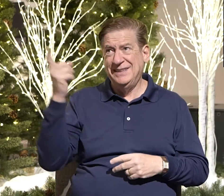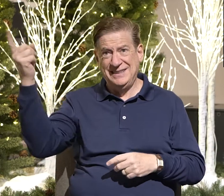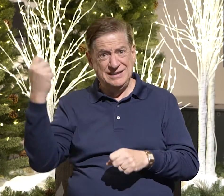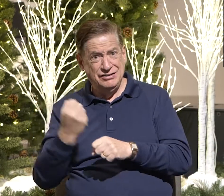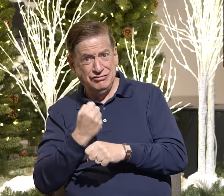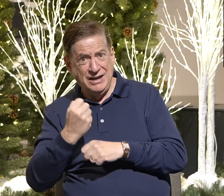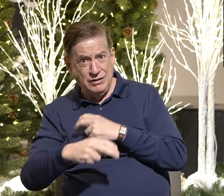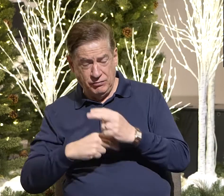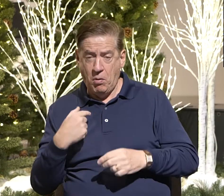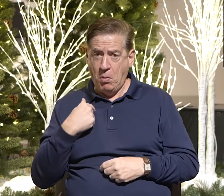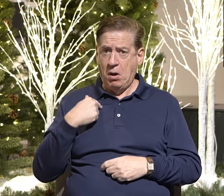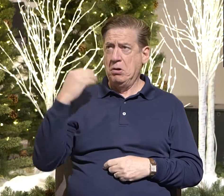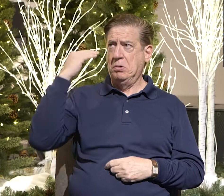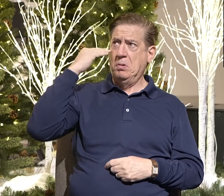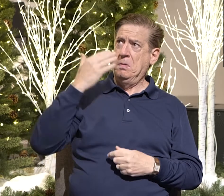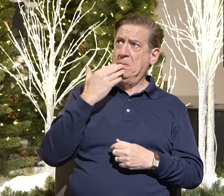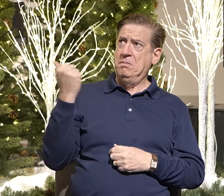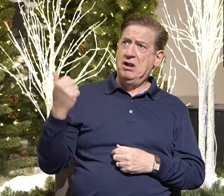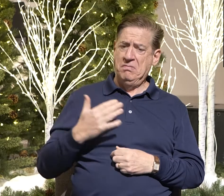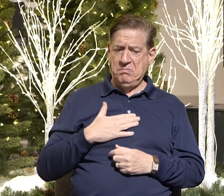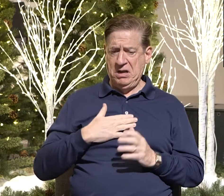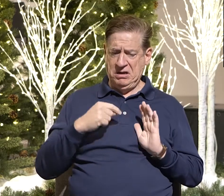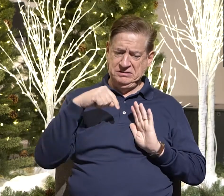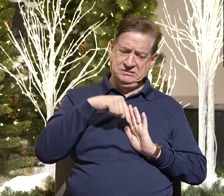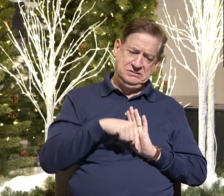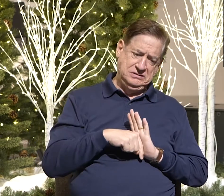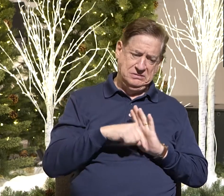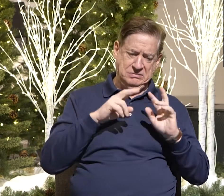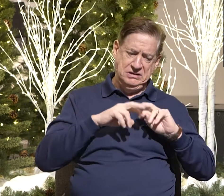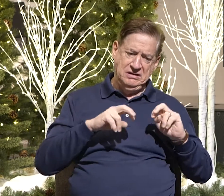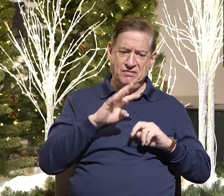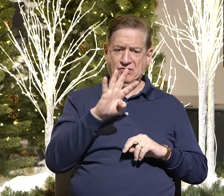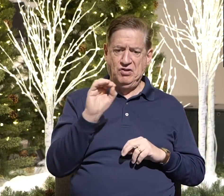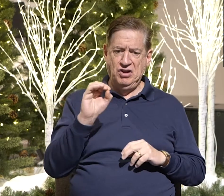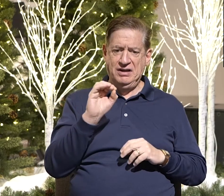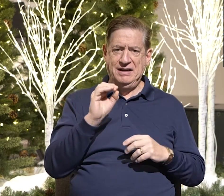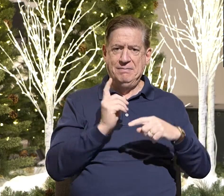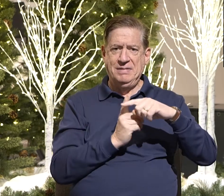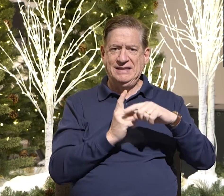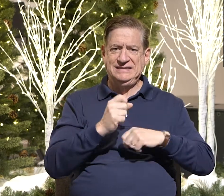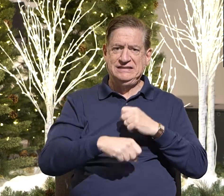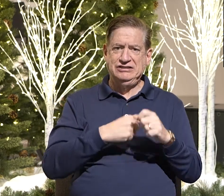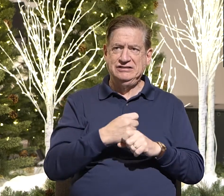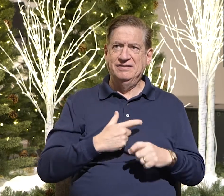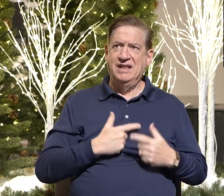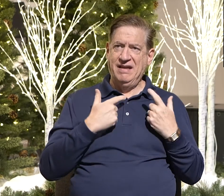I know better. My extensive, you know, 40 plus years of life have gotten me there.